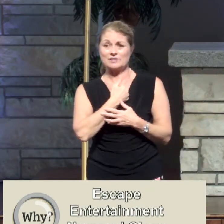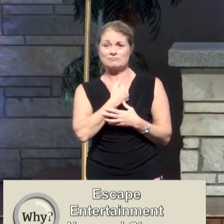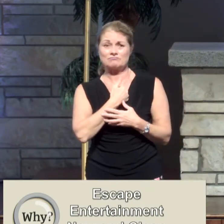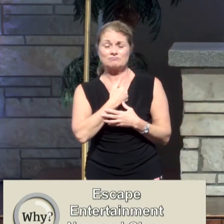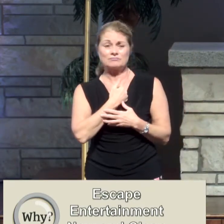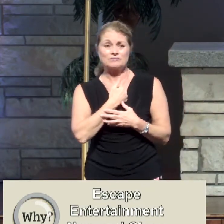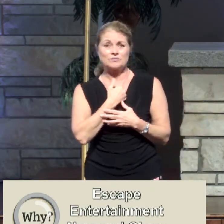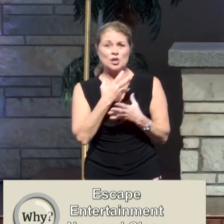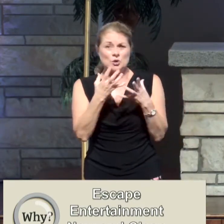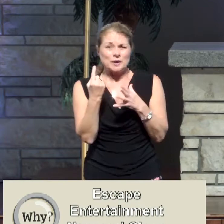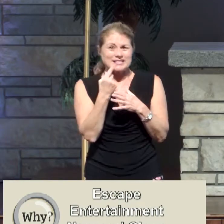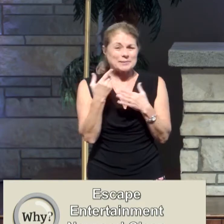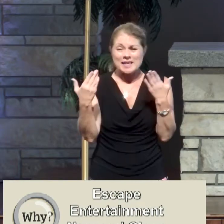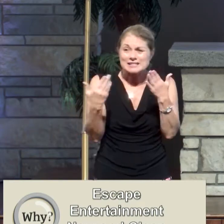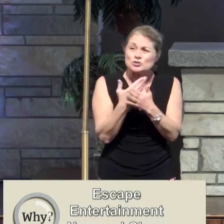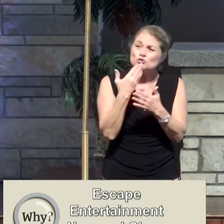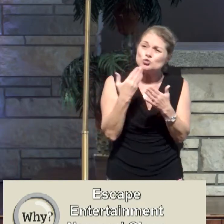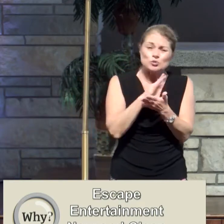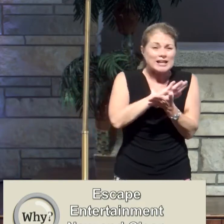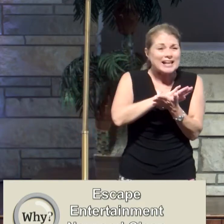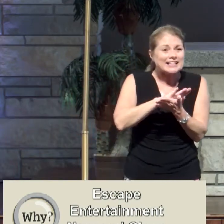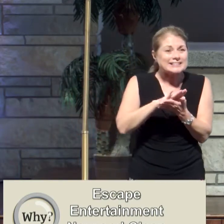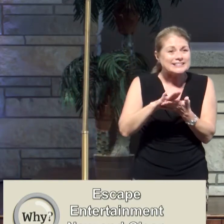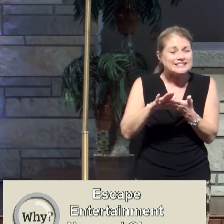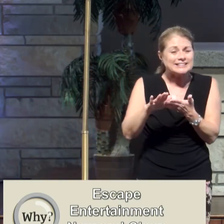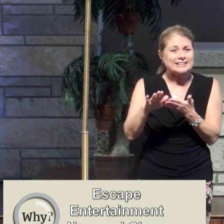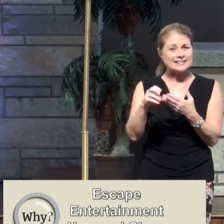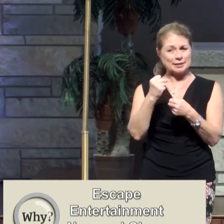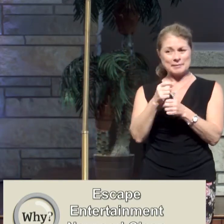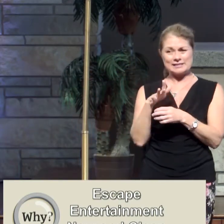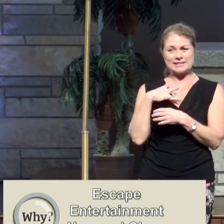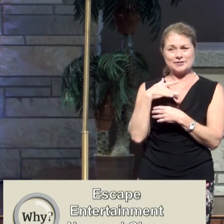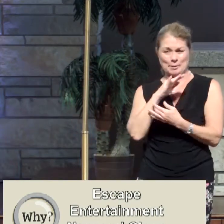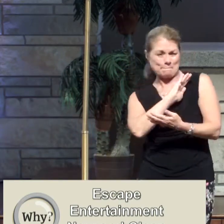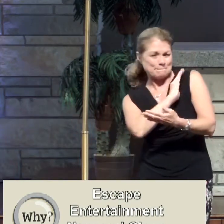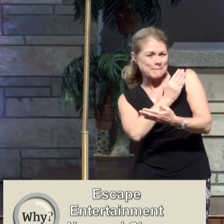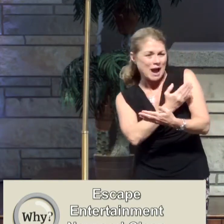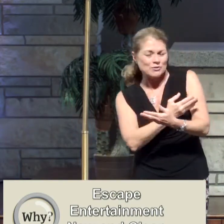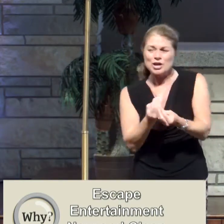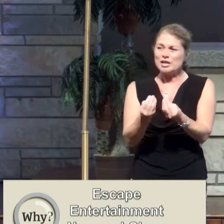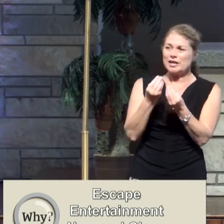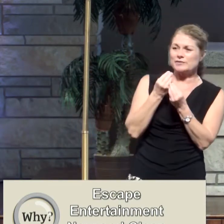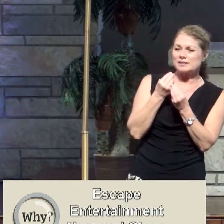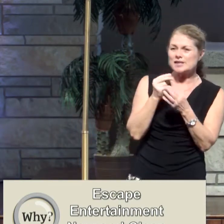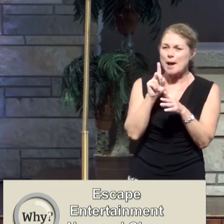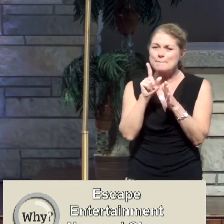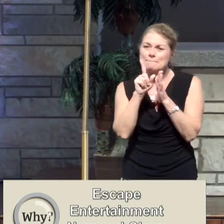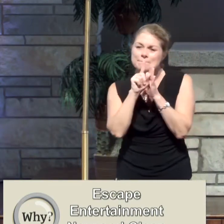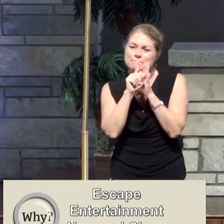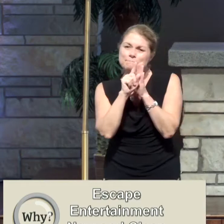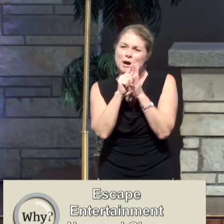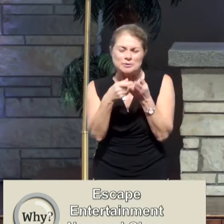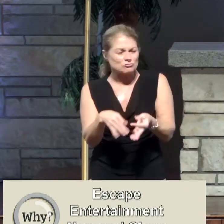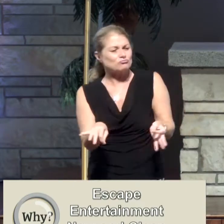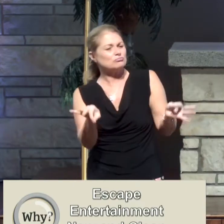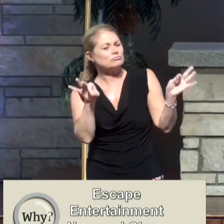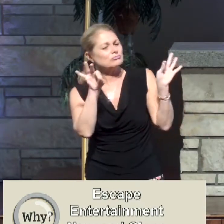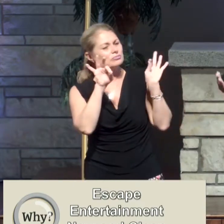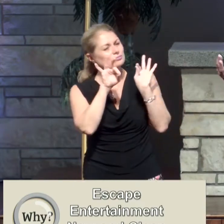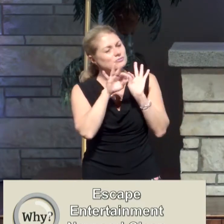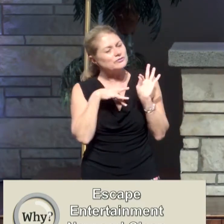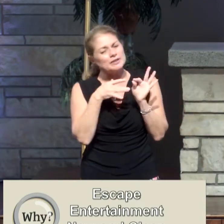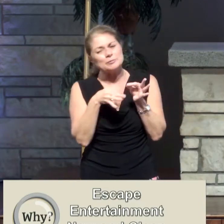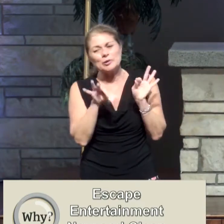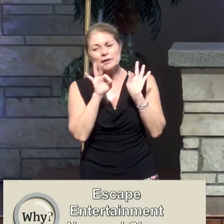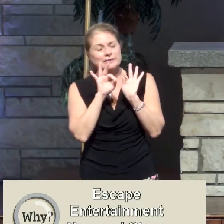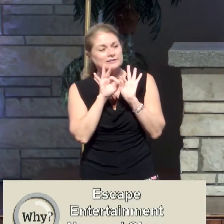We want something that's new and clean. It makes us feel powerful. It gives us a moment of momentary significance. It was